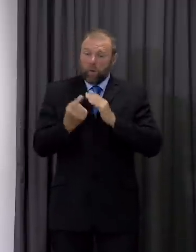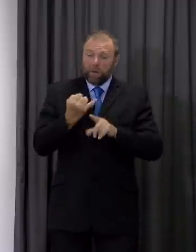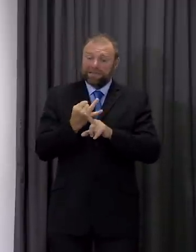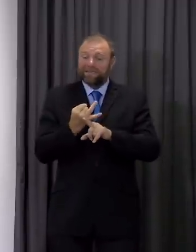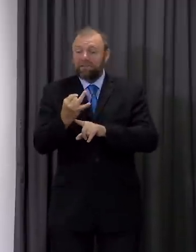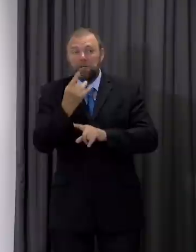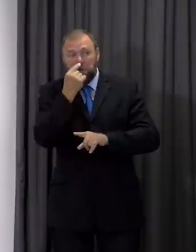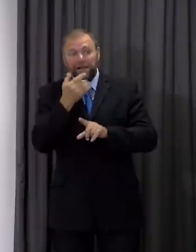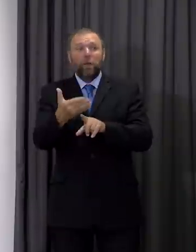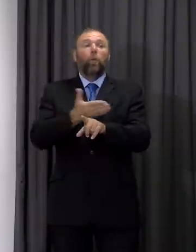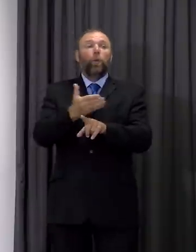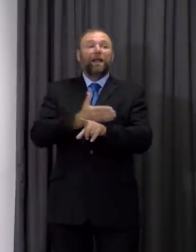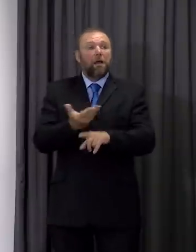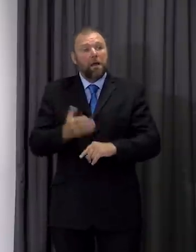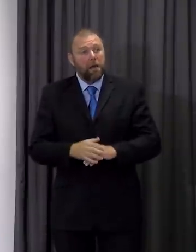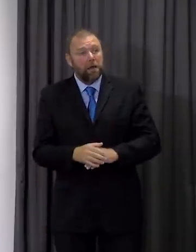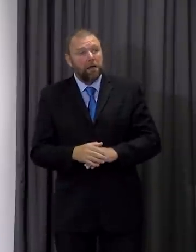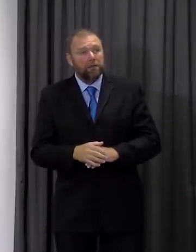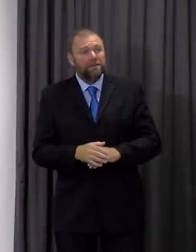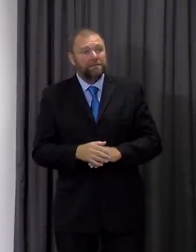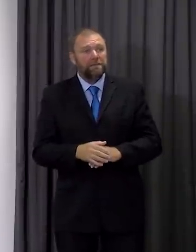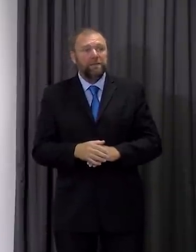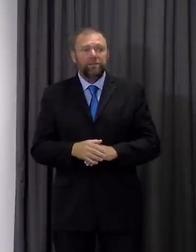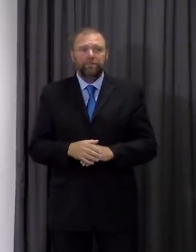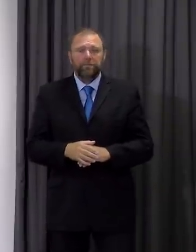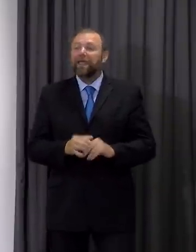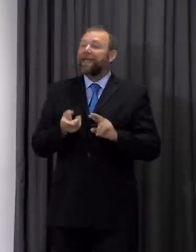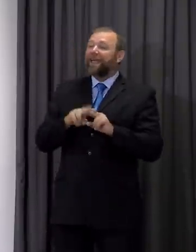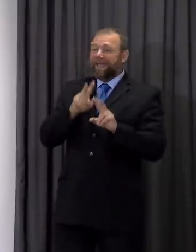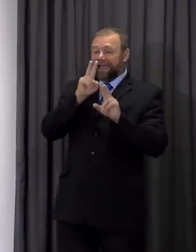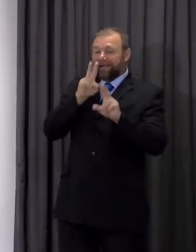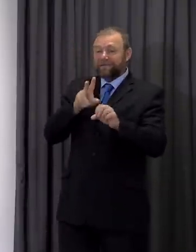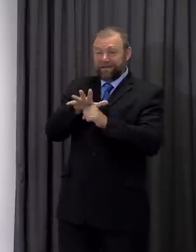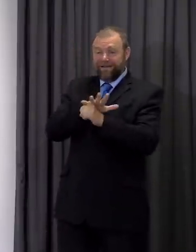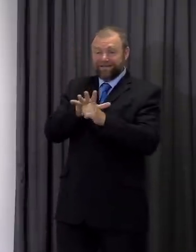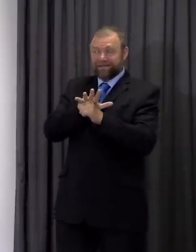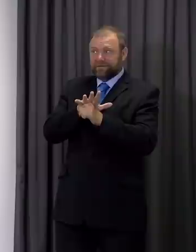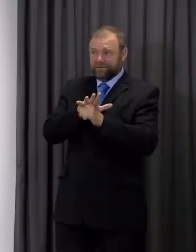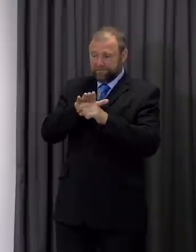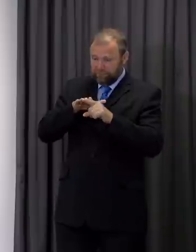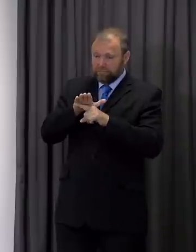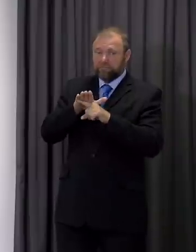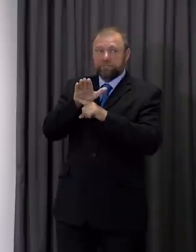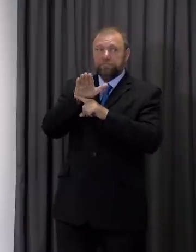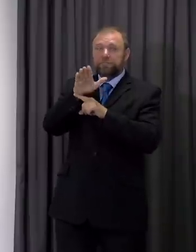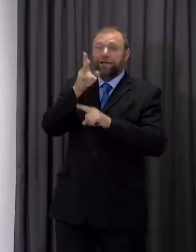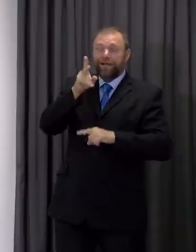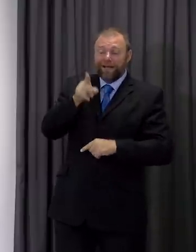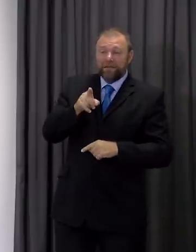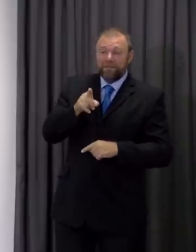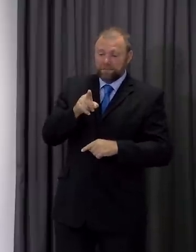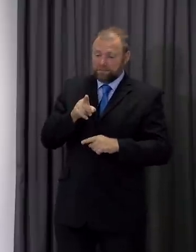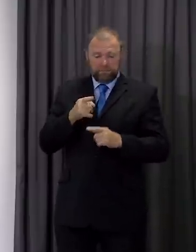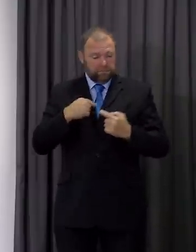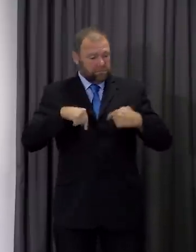but potentially much quicker. If we see cases continue to rise with the intelligence and information we have now with the